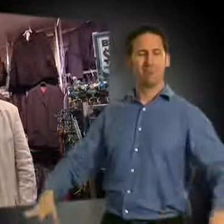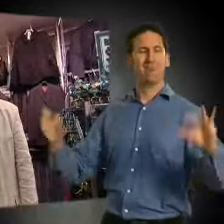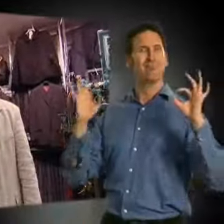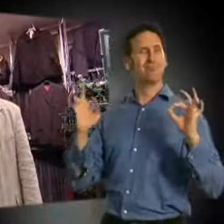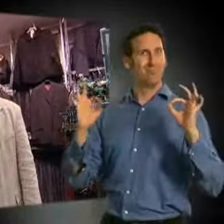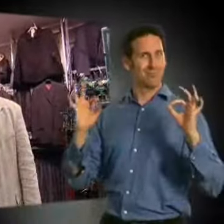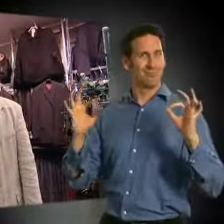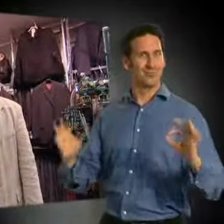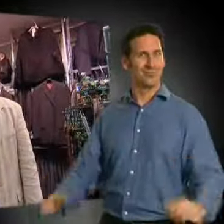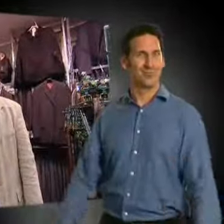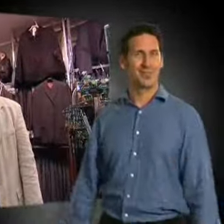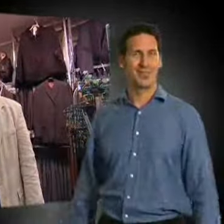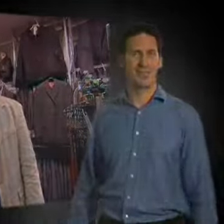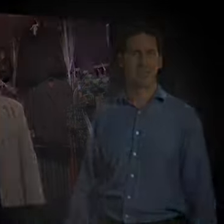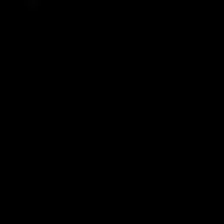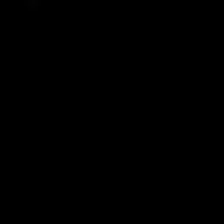difference.